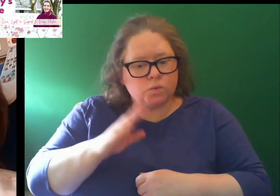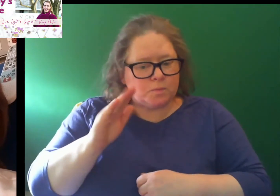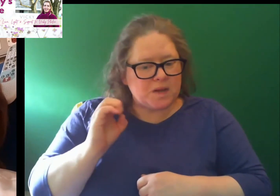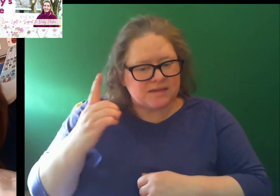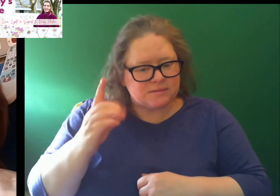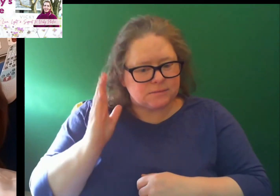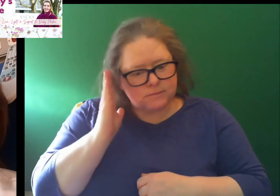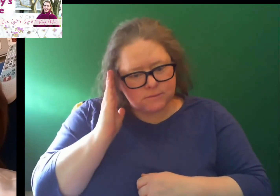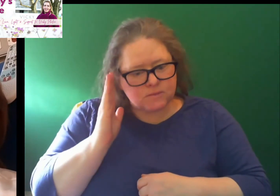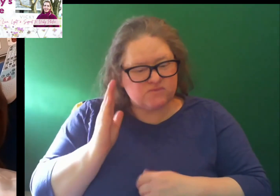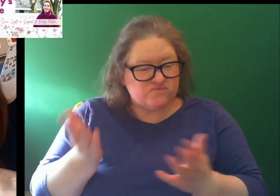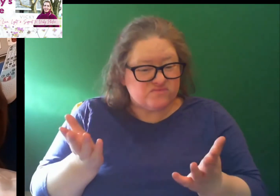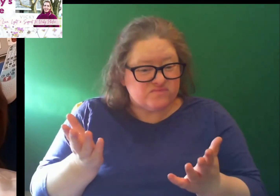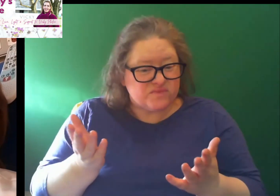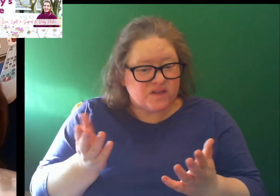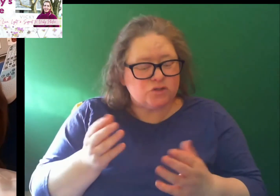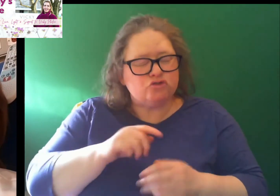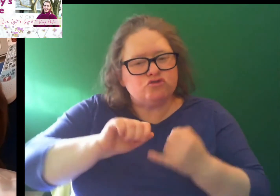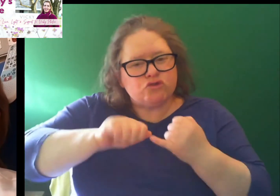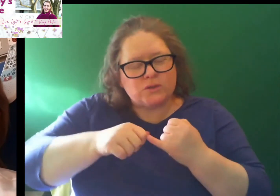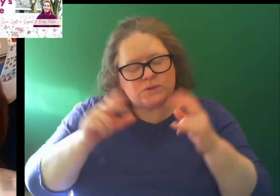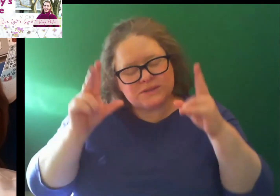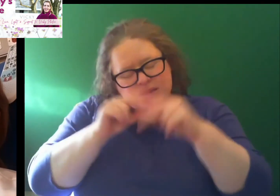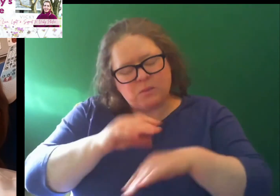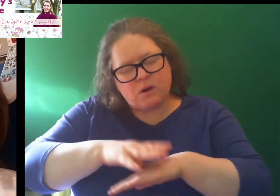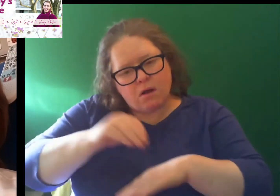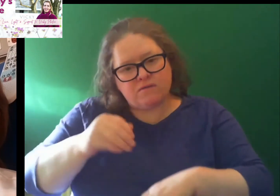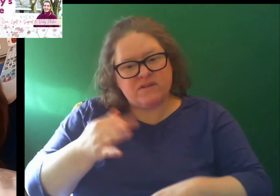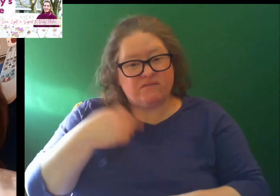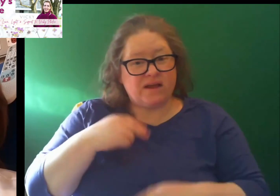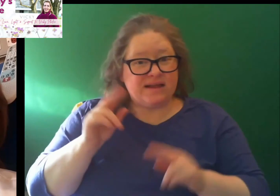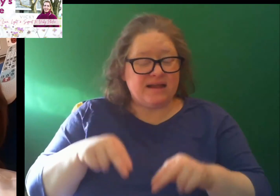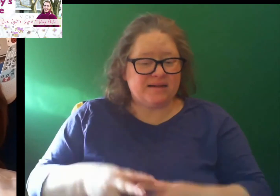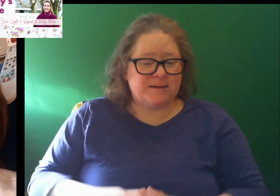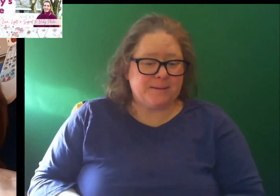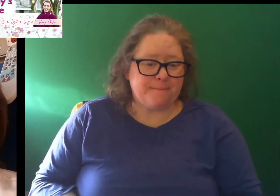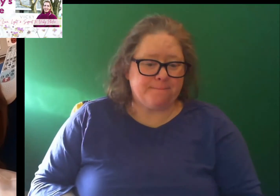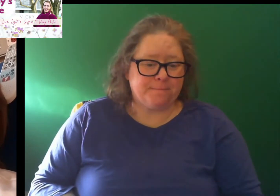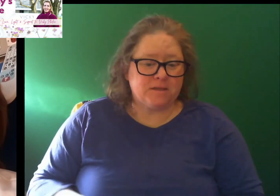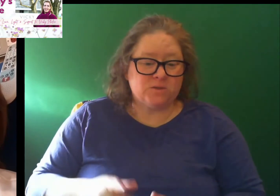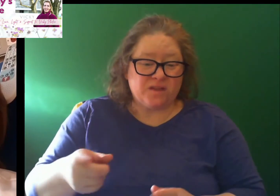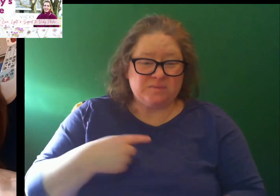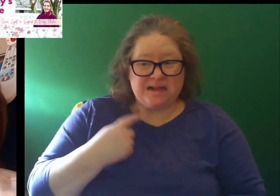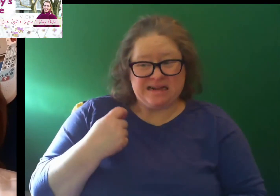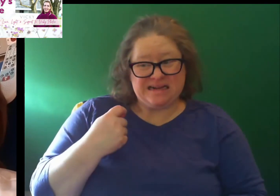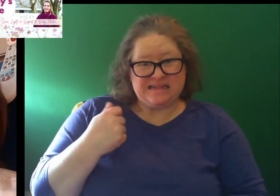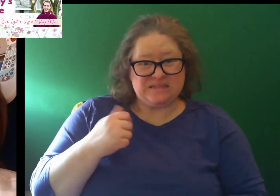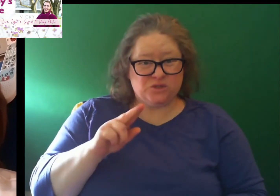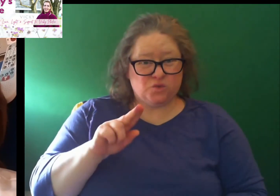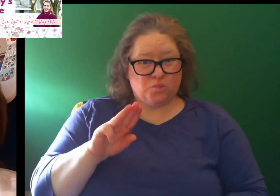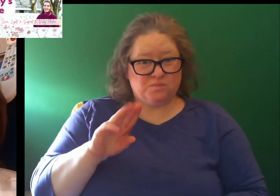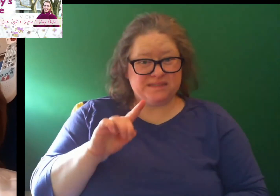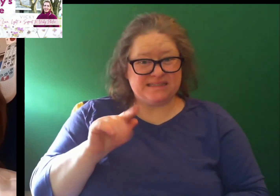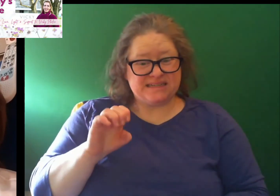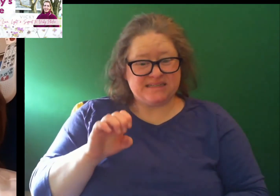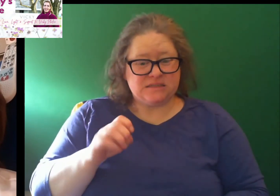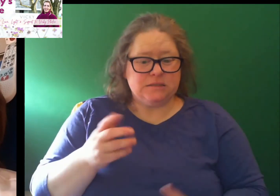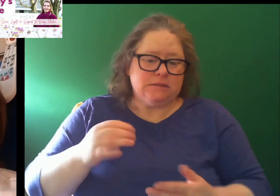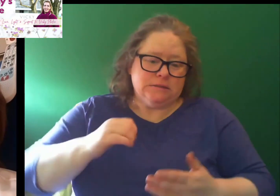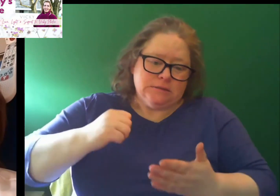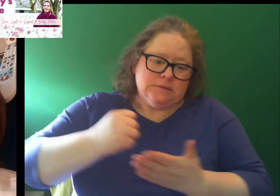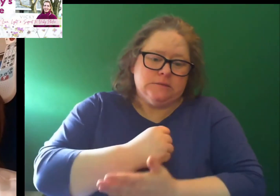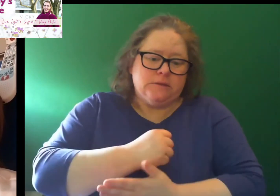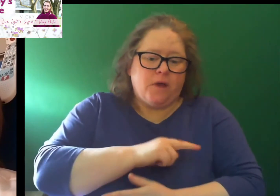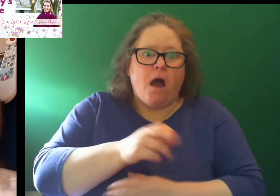bed basically and just try and sleep it off. If I can. That's my latest update. Unfortunately, I